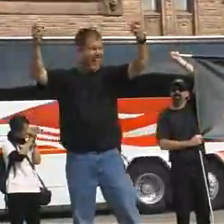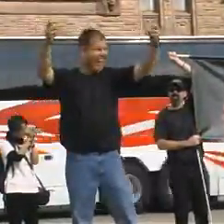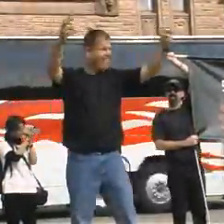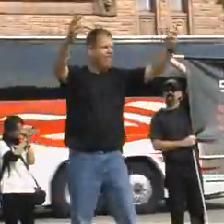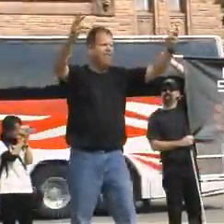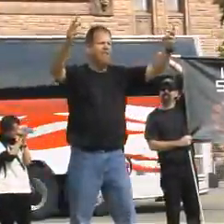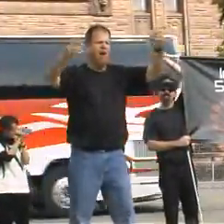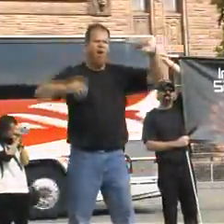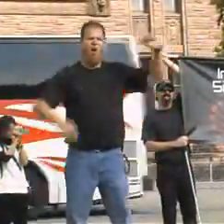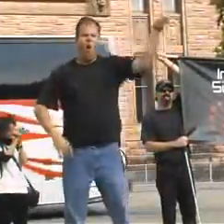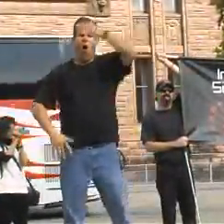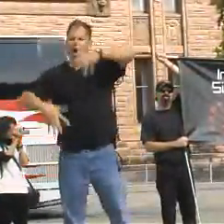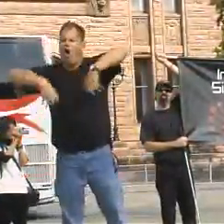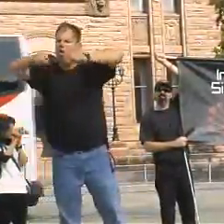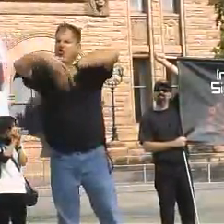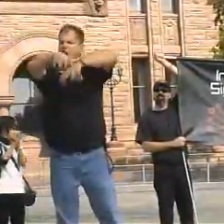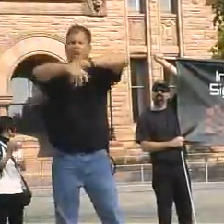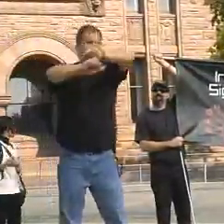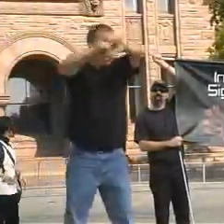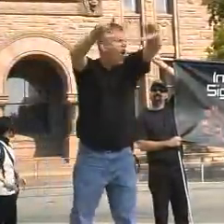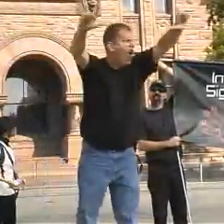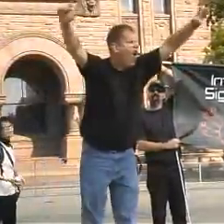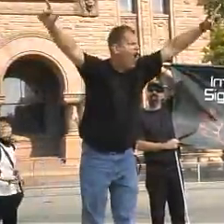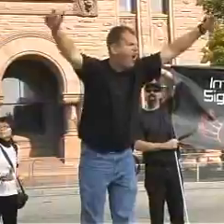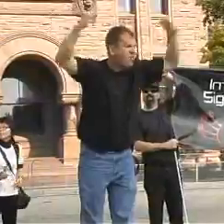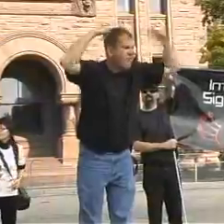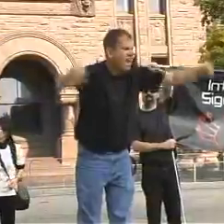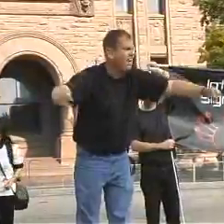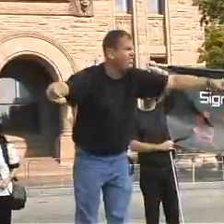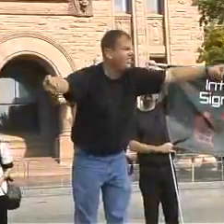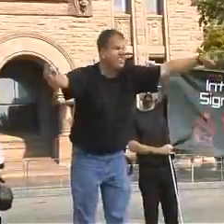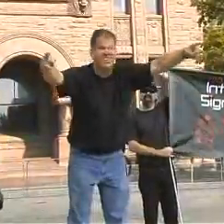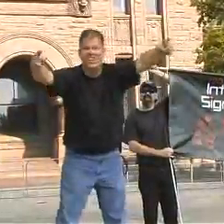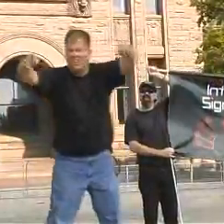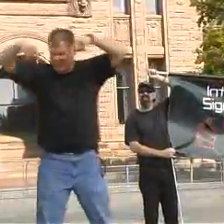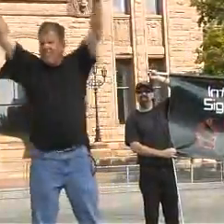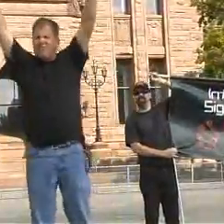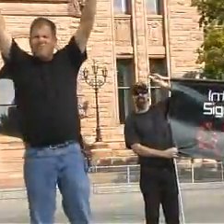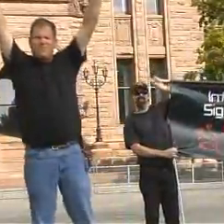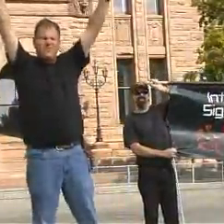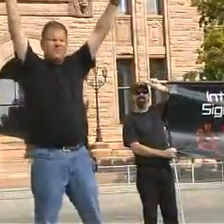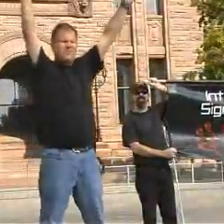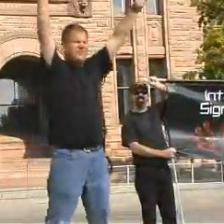We've got 10 provinces, we've got territories that are hosting rallies today. Can you imagine that?